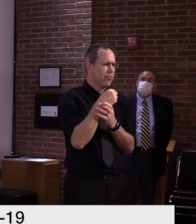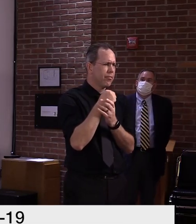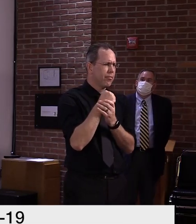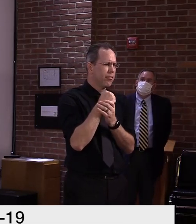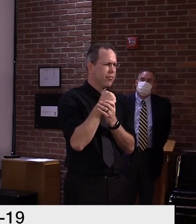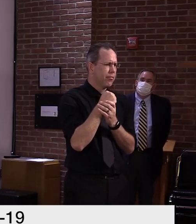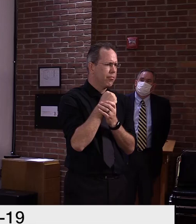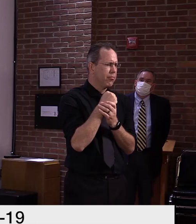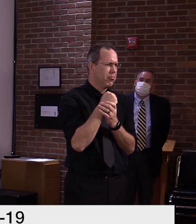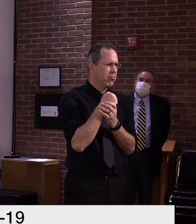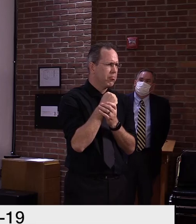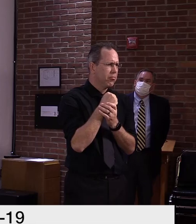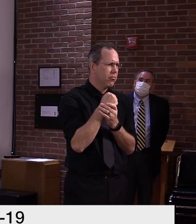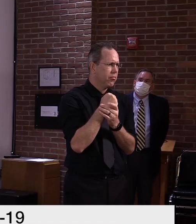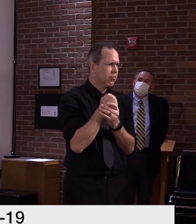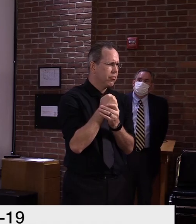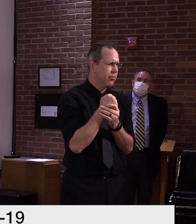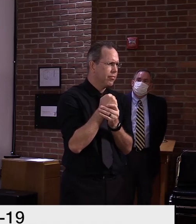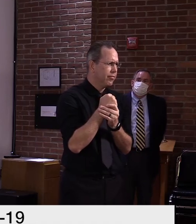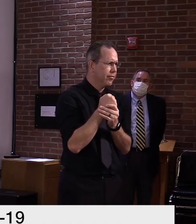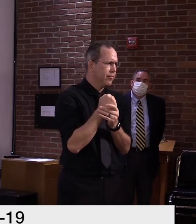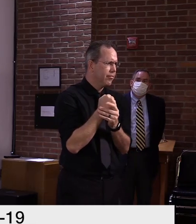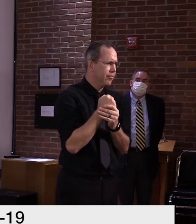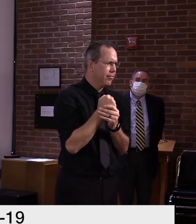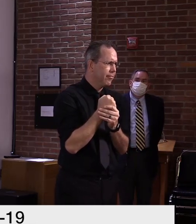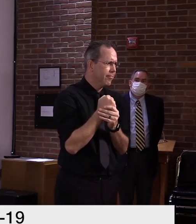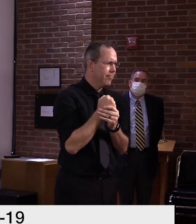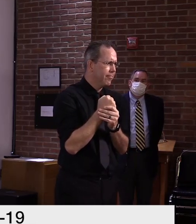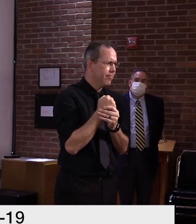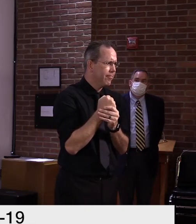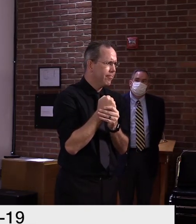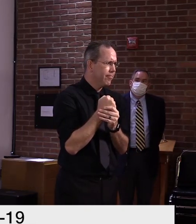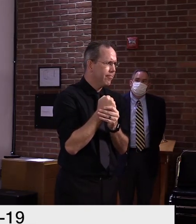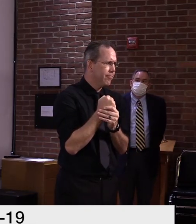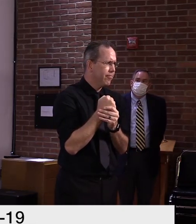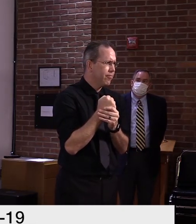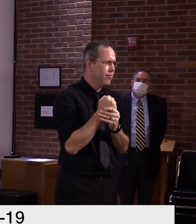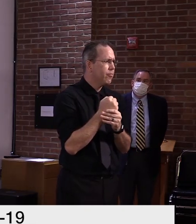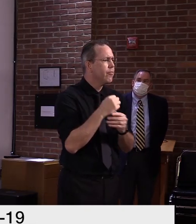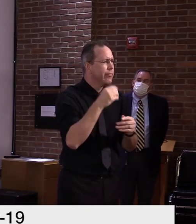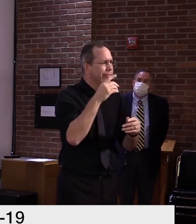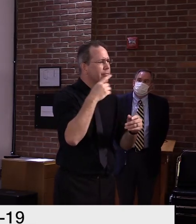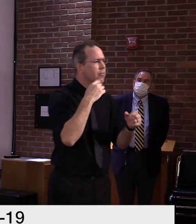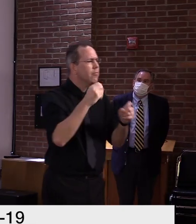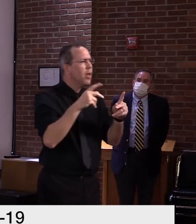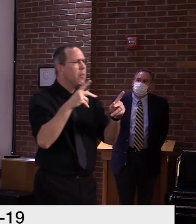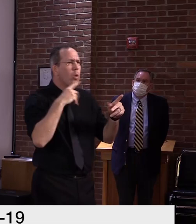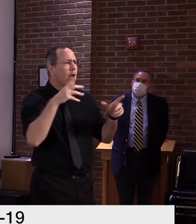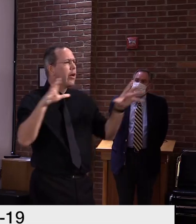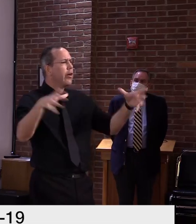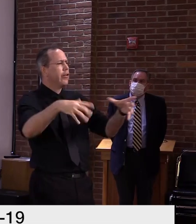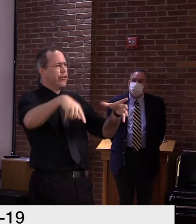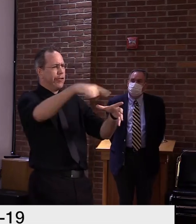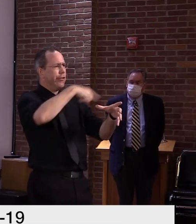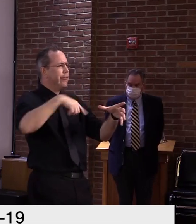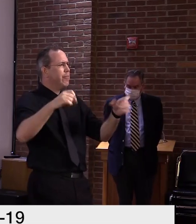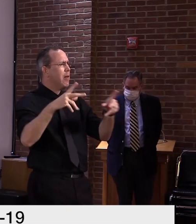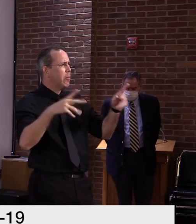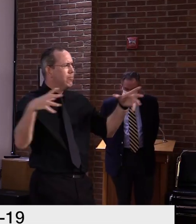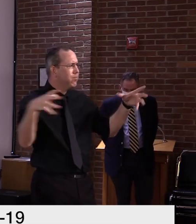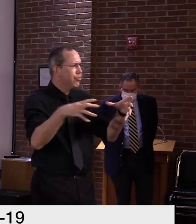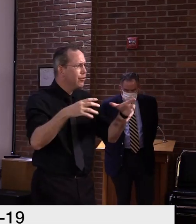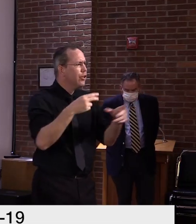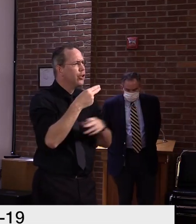line was we're trying to protect Vermonters, uh, from, uh, any of the significant complications of